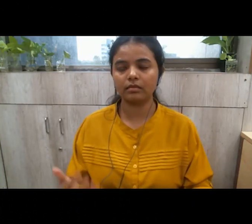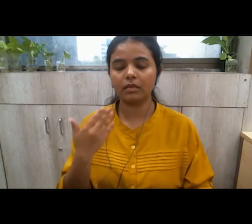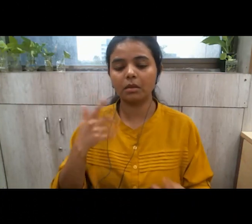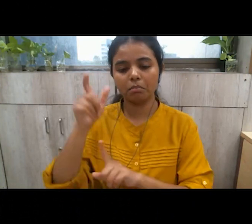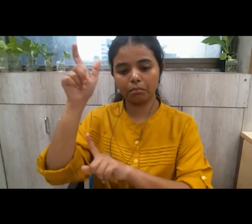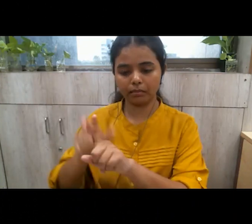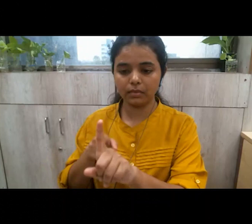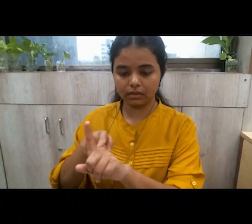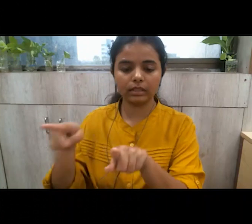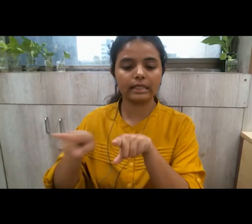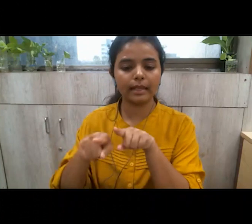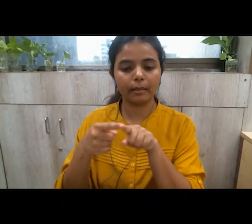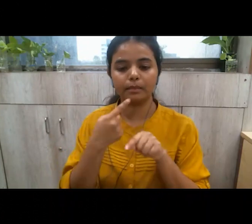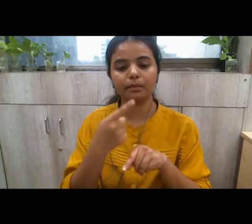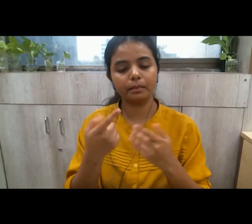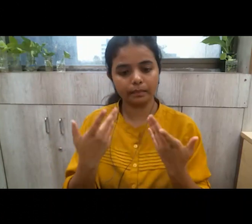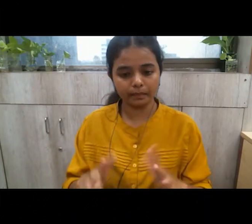this person who gave an example